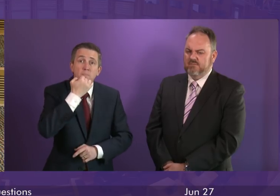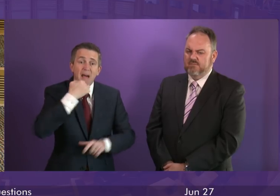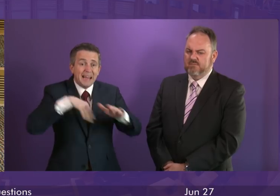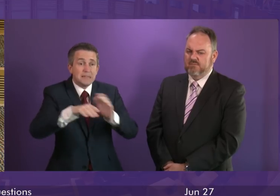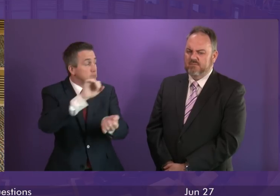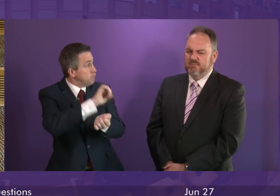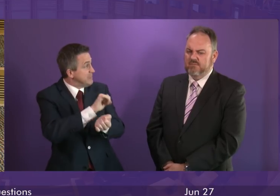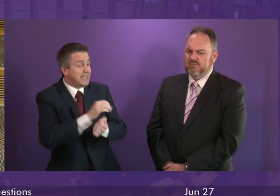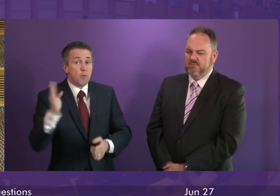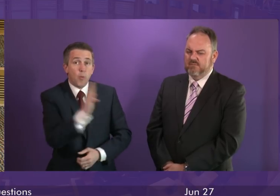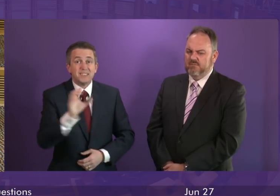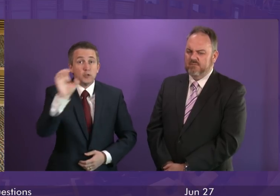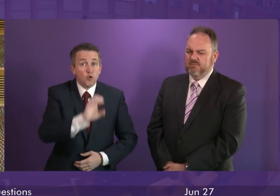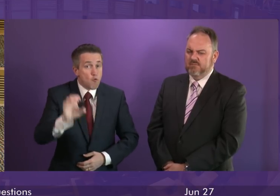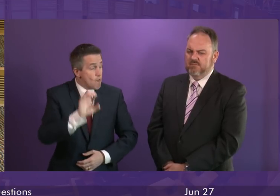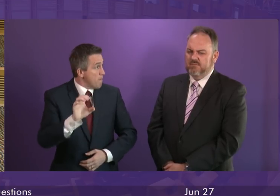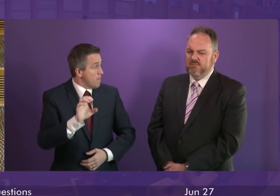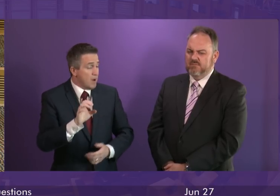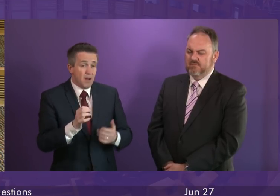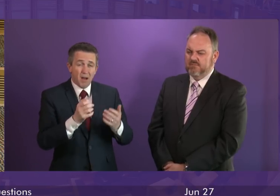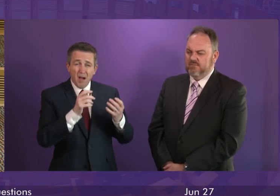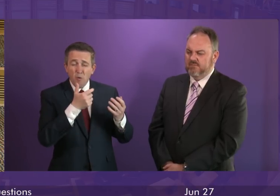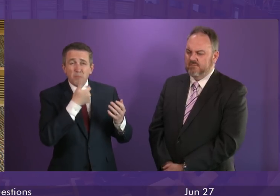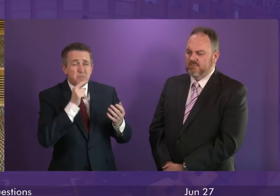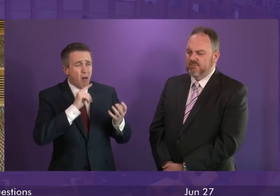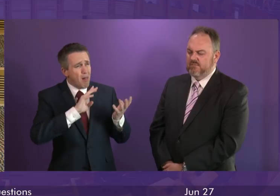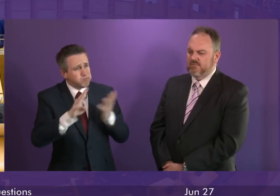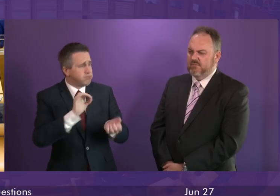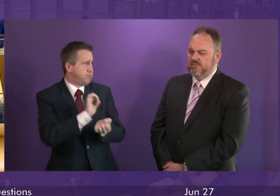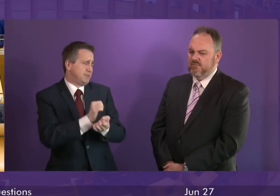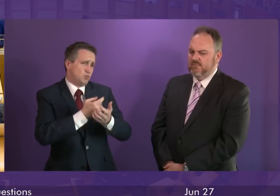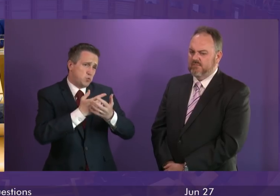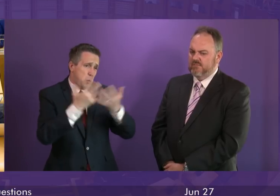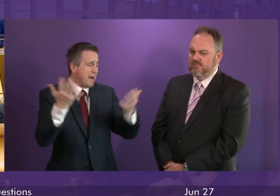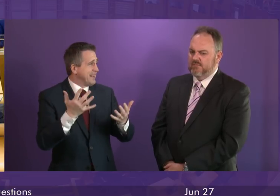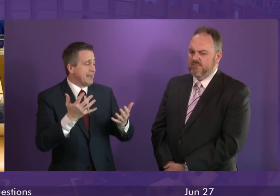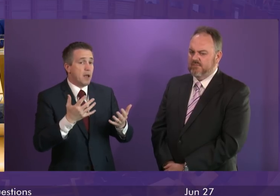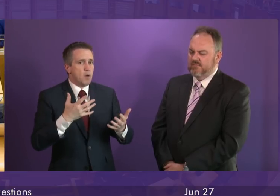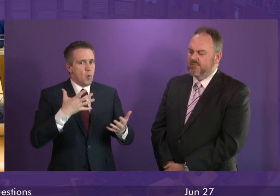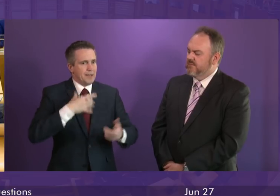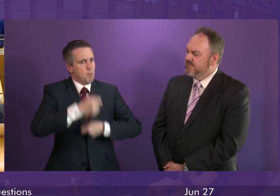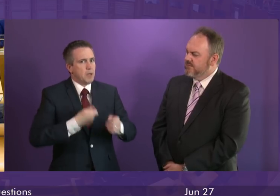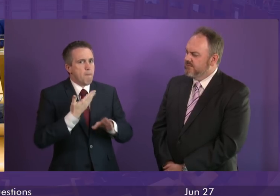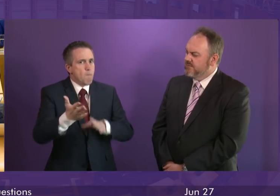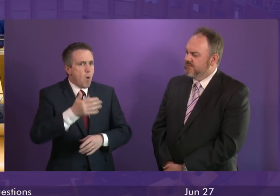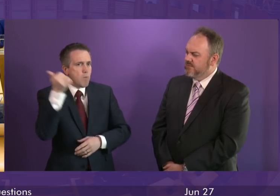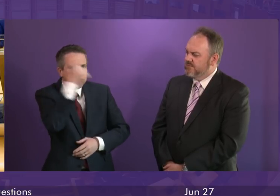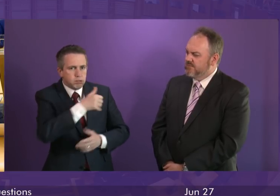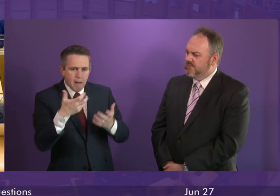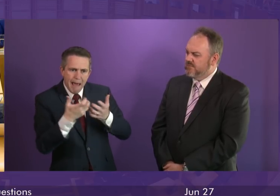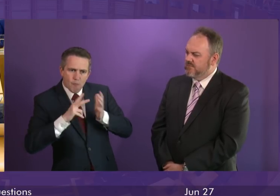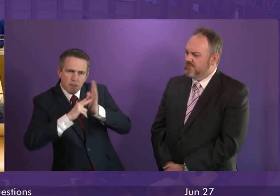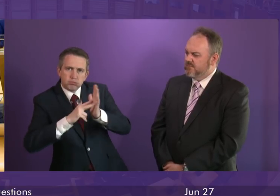It's not the problem that we don't send enough people to prison. The problem is we're not smart enough in terms of